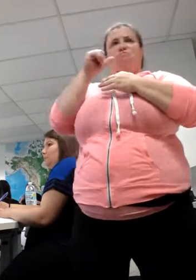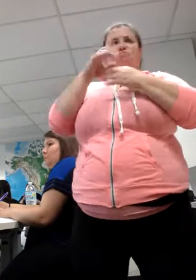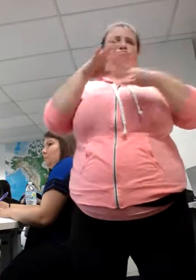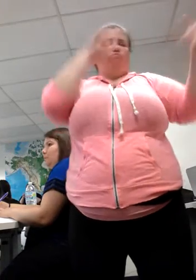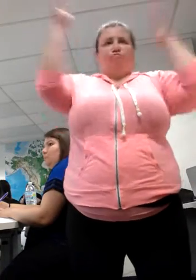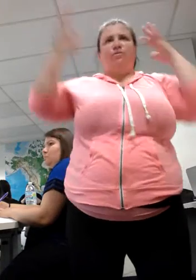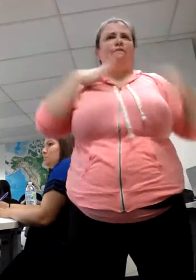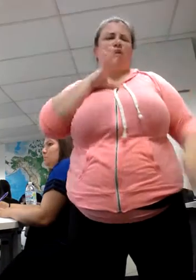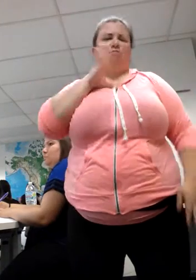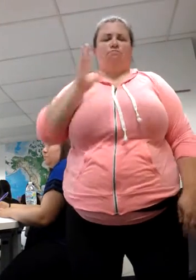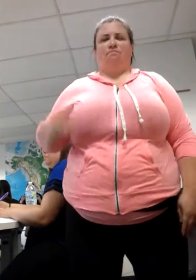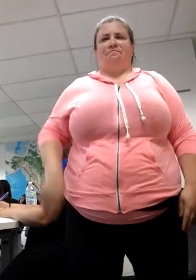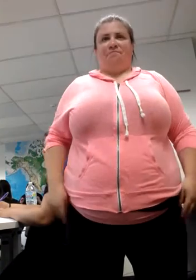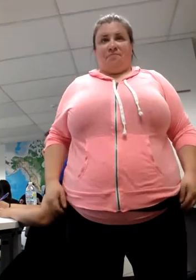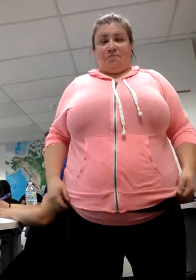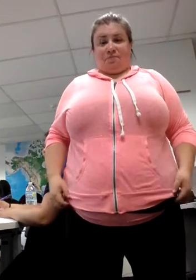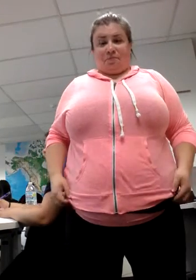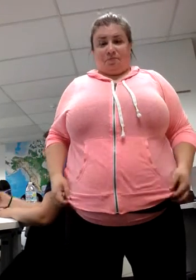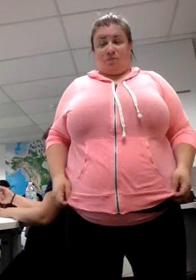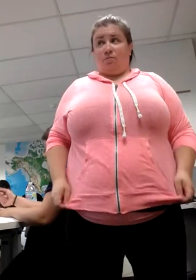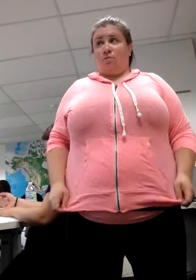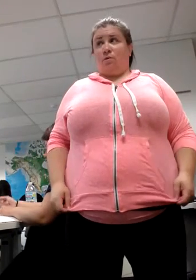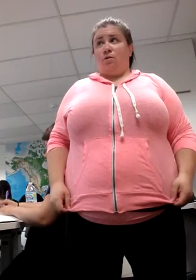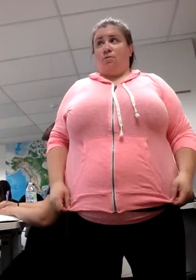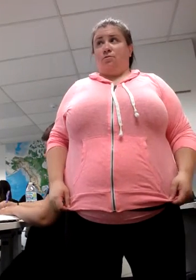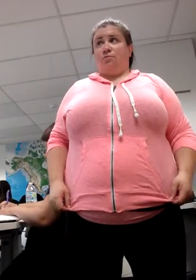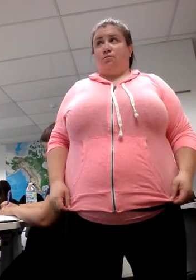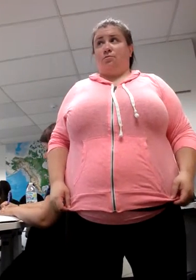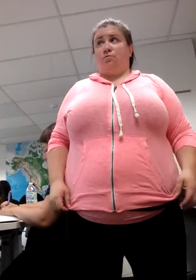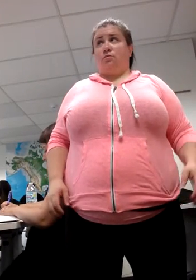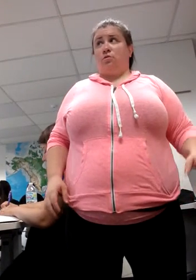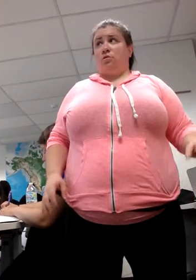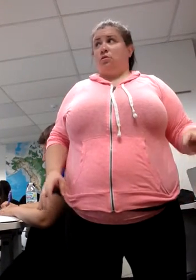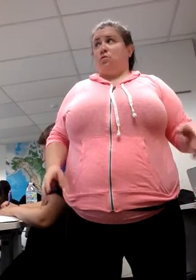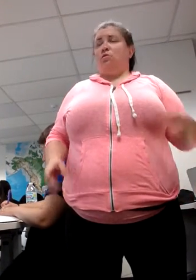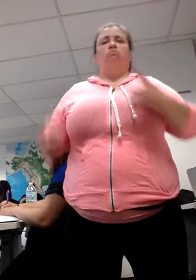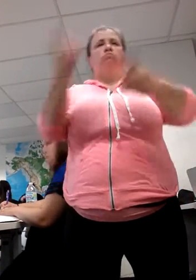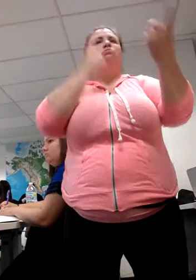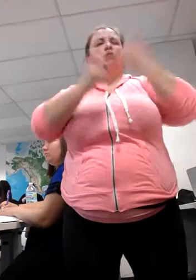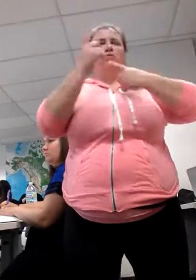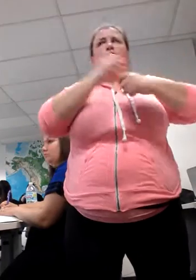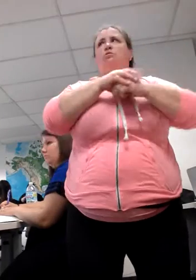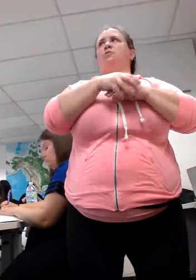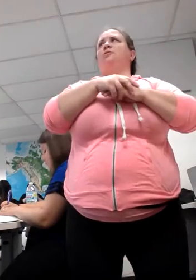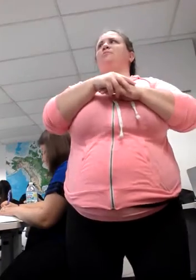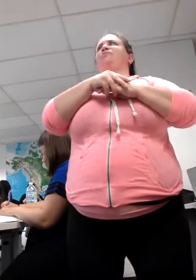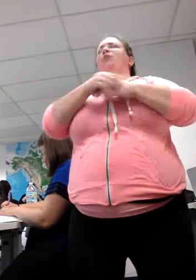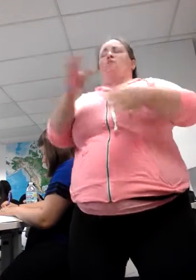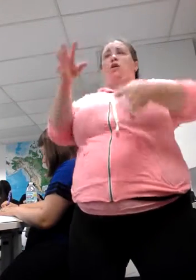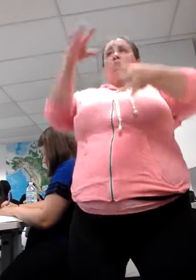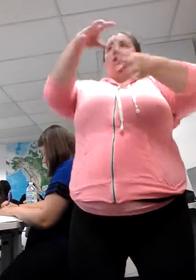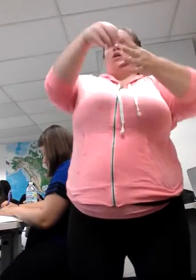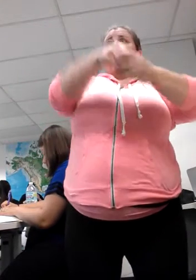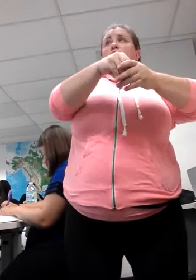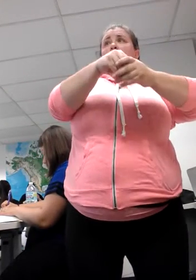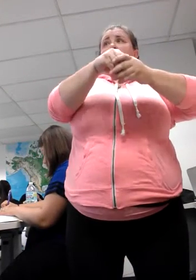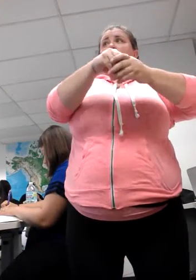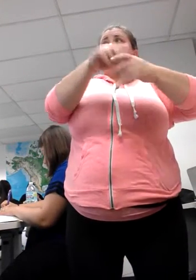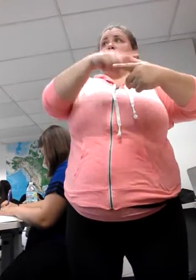No? All right. Within the channeled appropriately, there's expressive modalities. We have image,